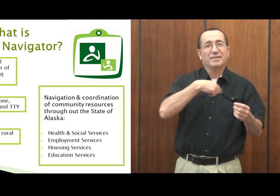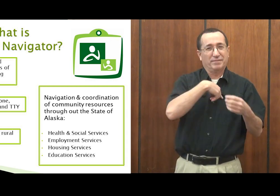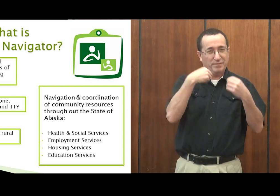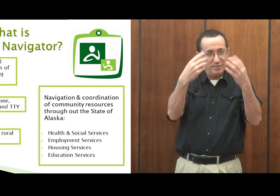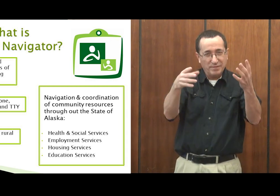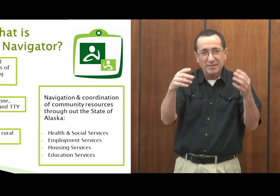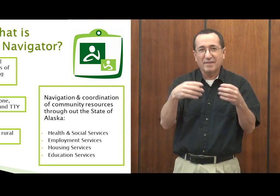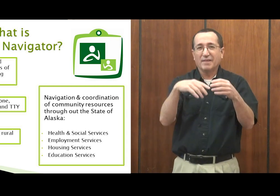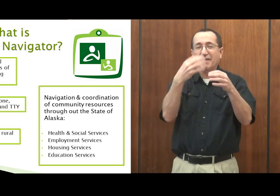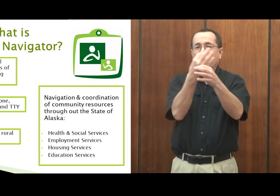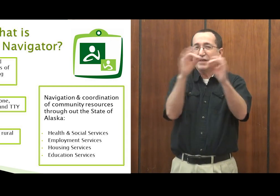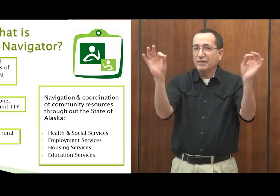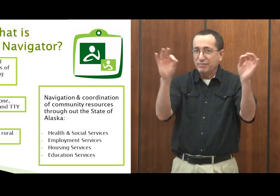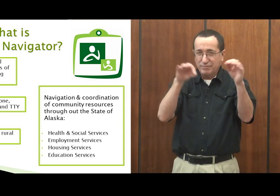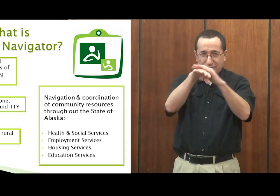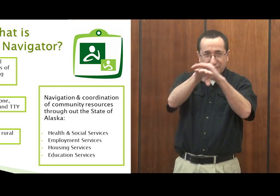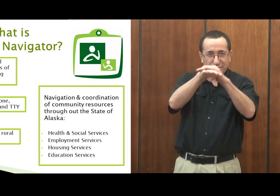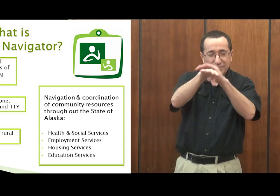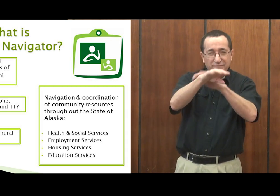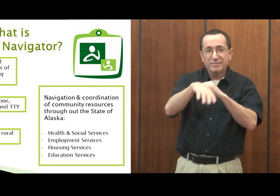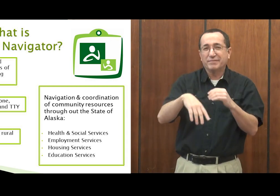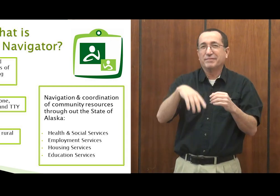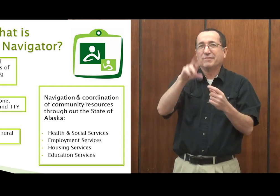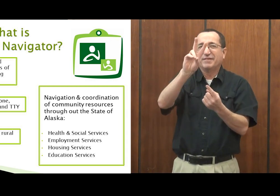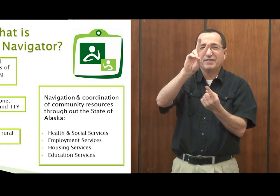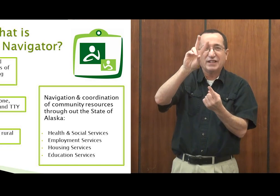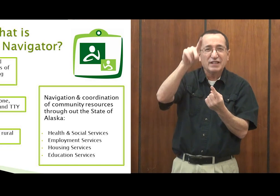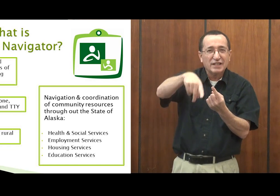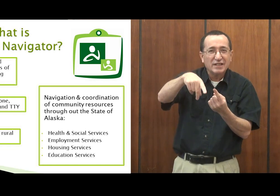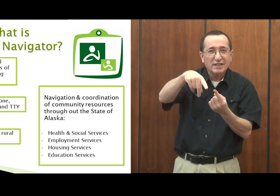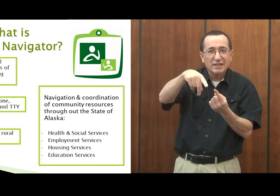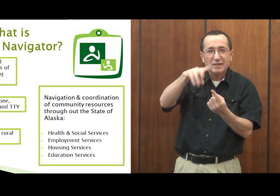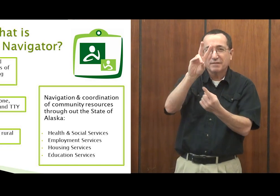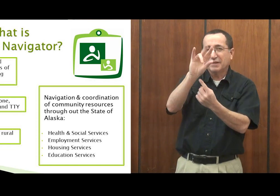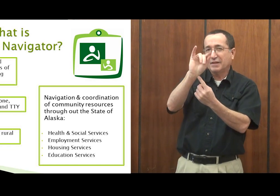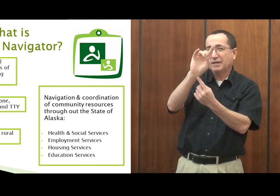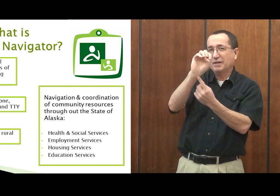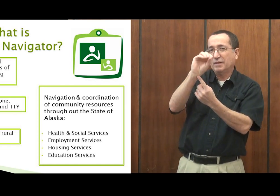We provide free public access to video phones.